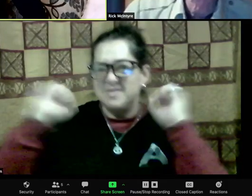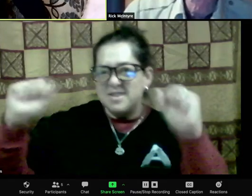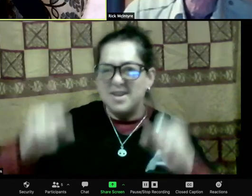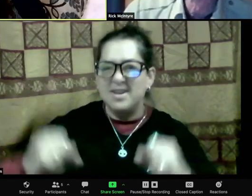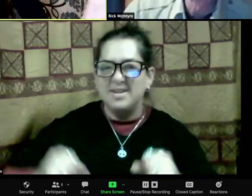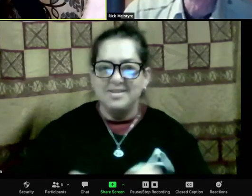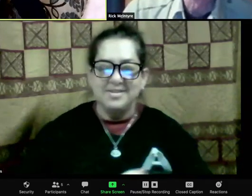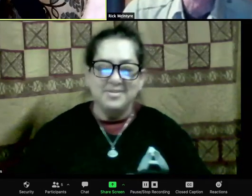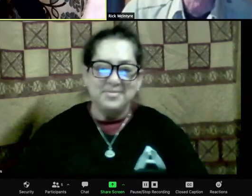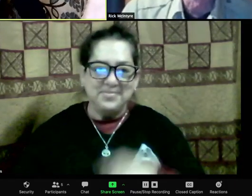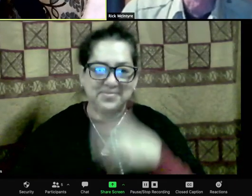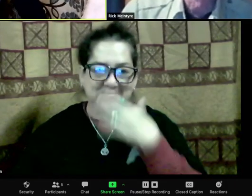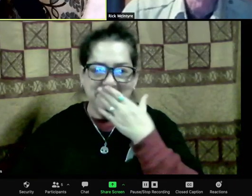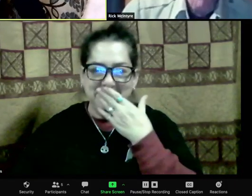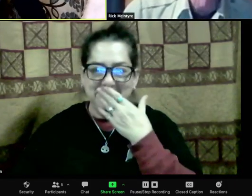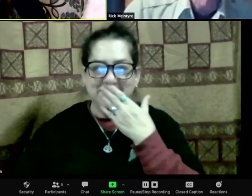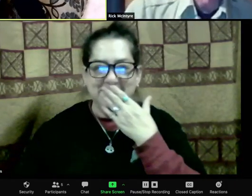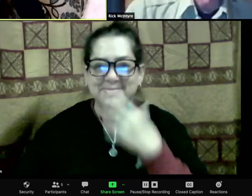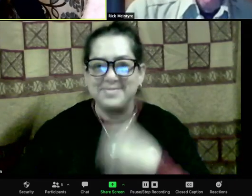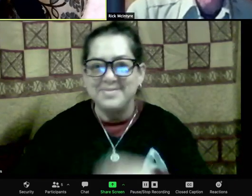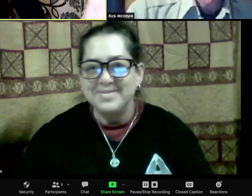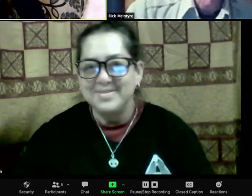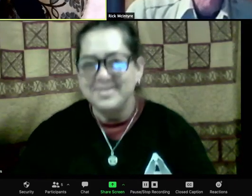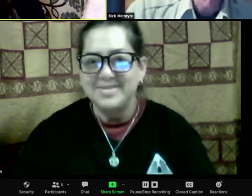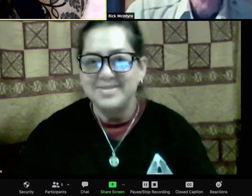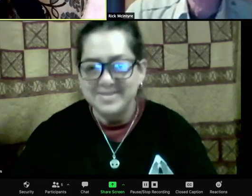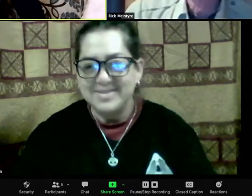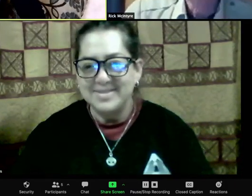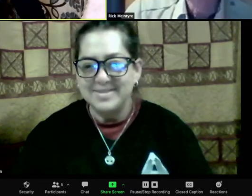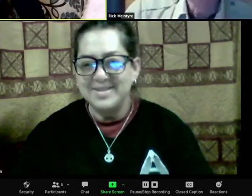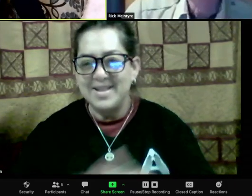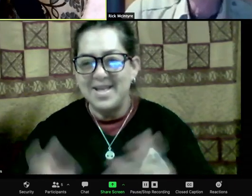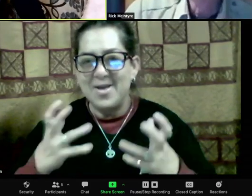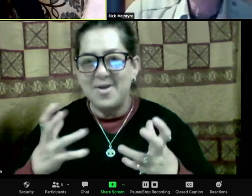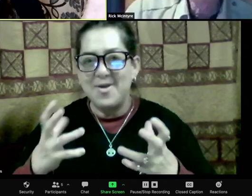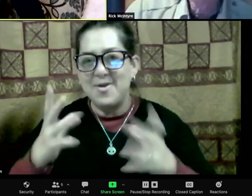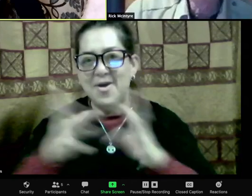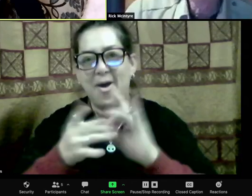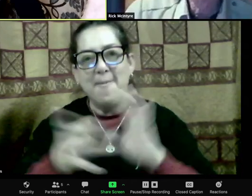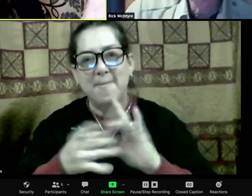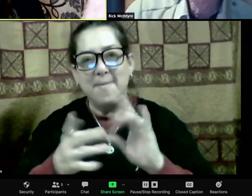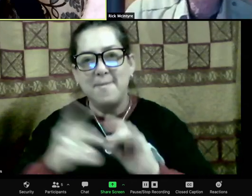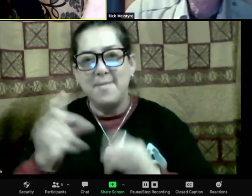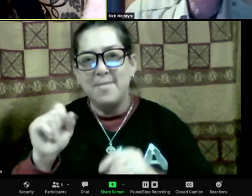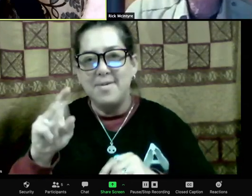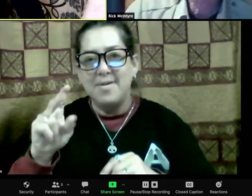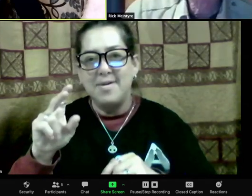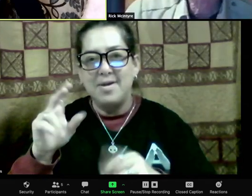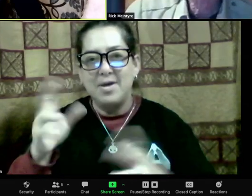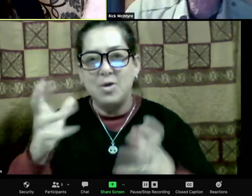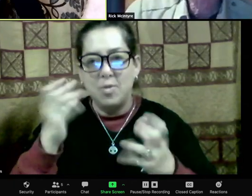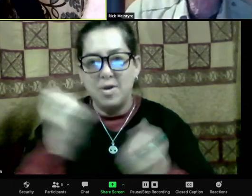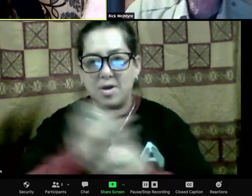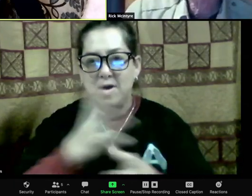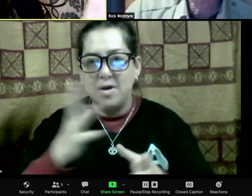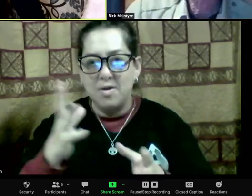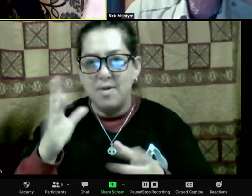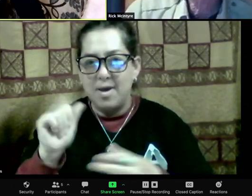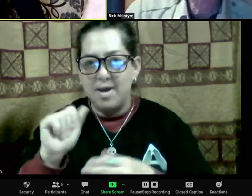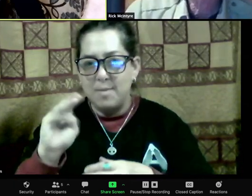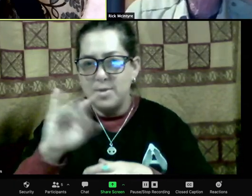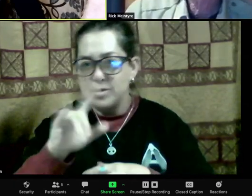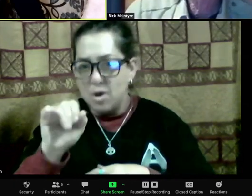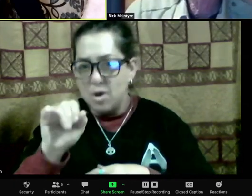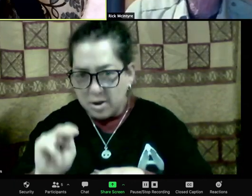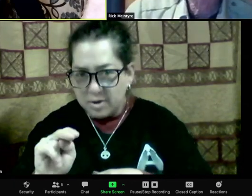middle gray, that it was pretty hard to stand up to 926 like her mother. If she wanted something, she was going to